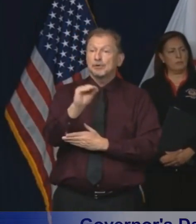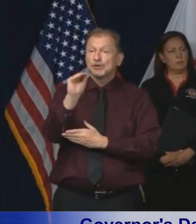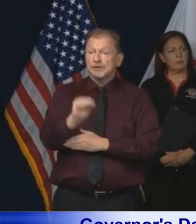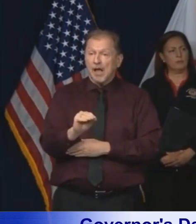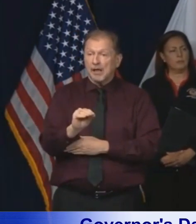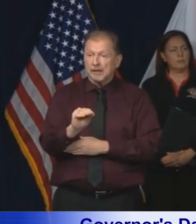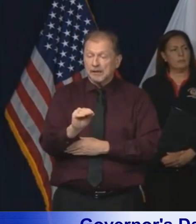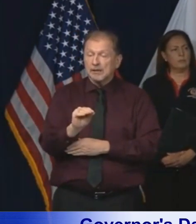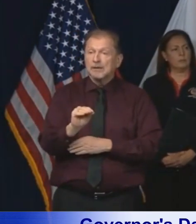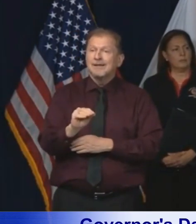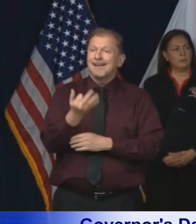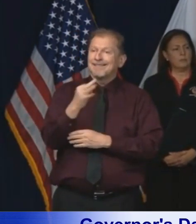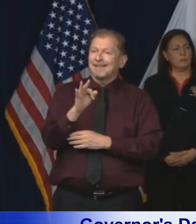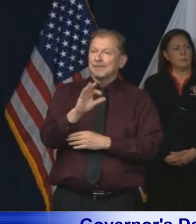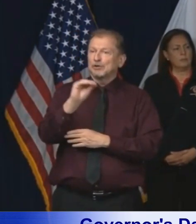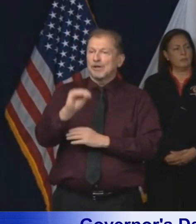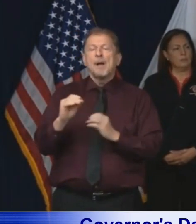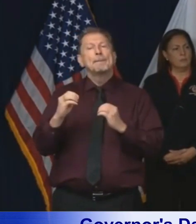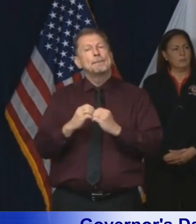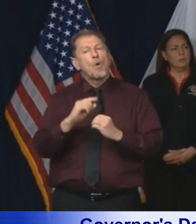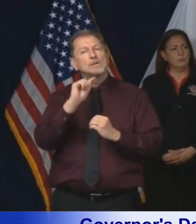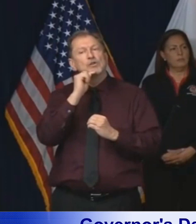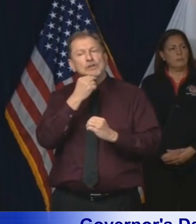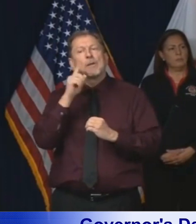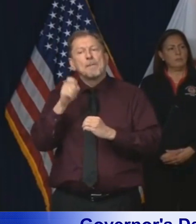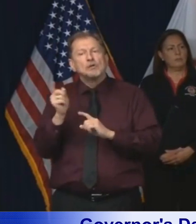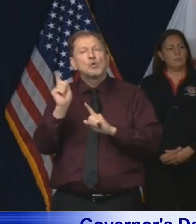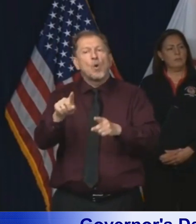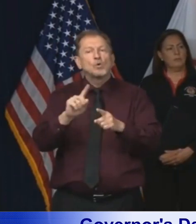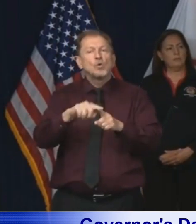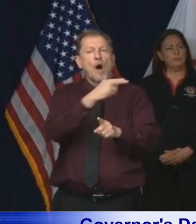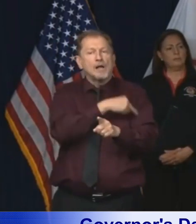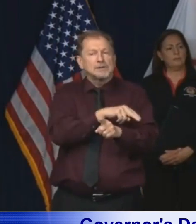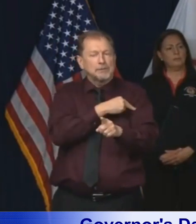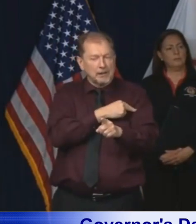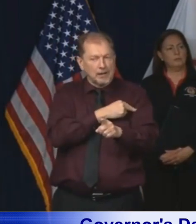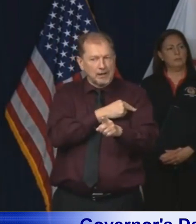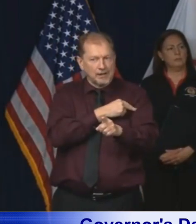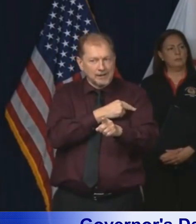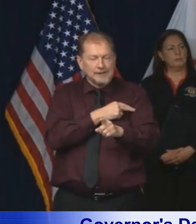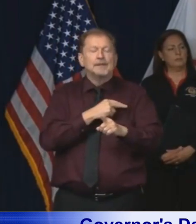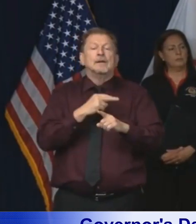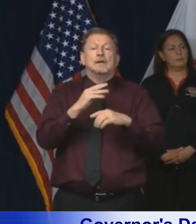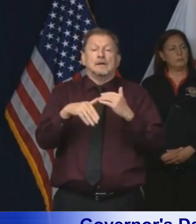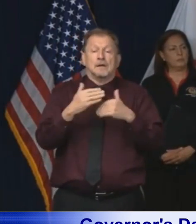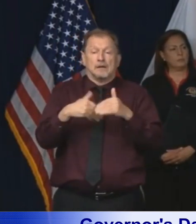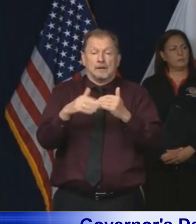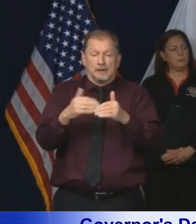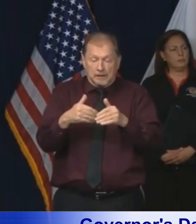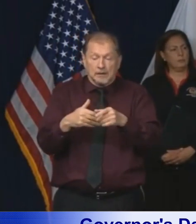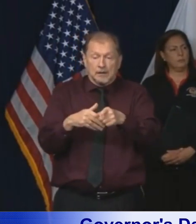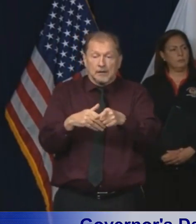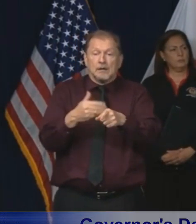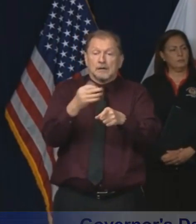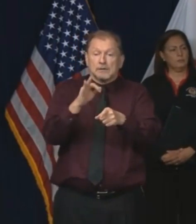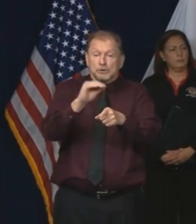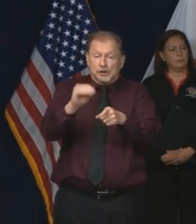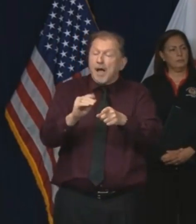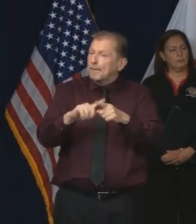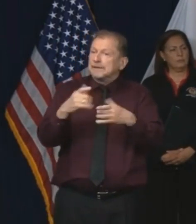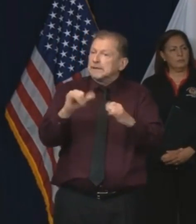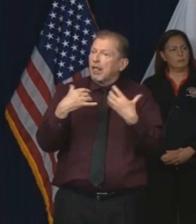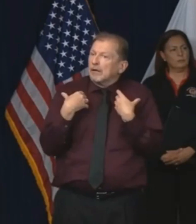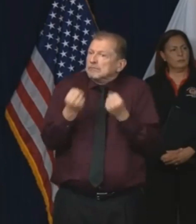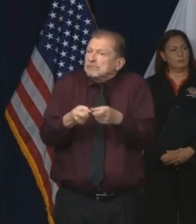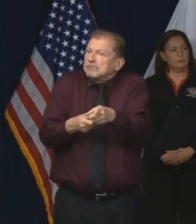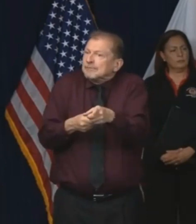have some range of something more serious that requires hospitalization for some period of days. And then a smaller percentage